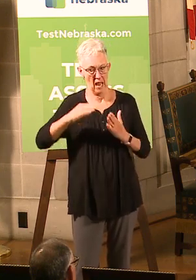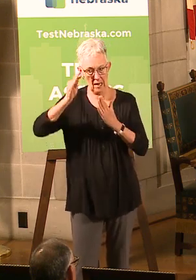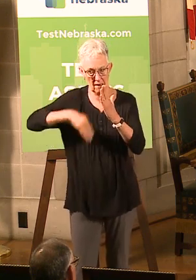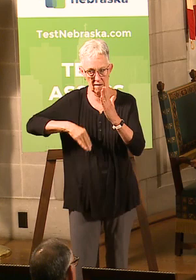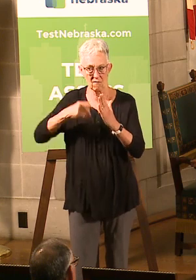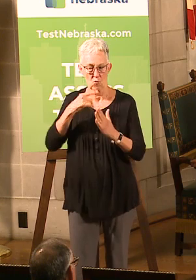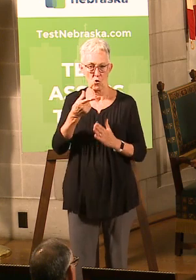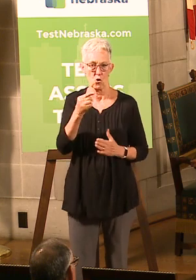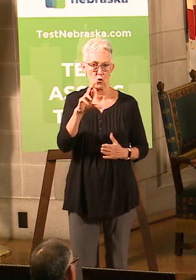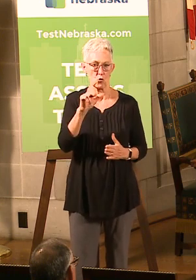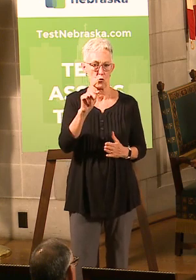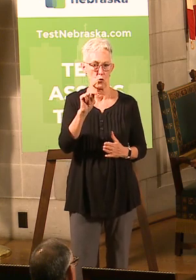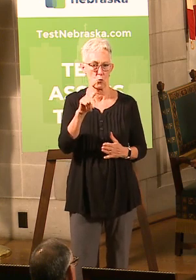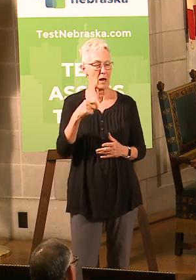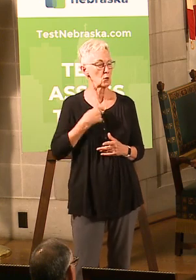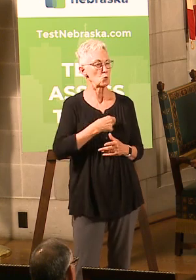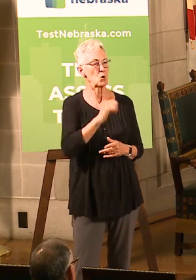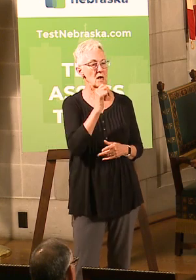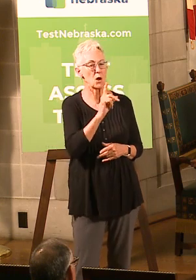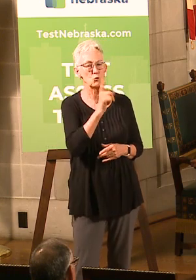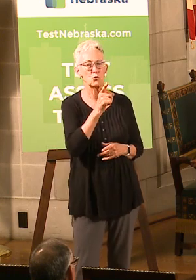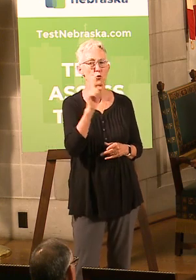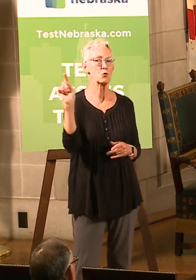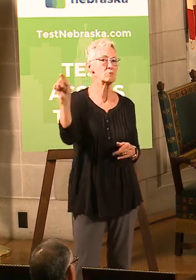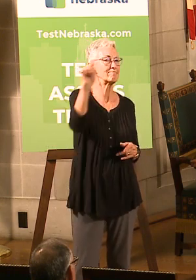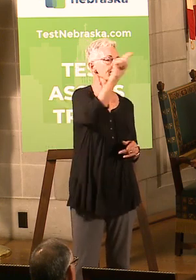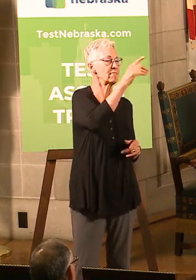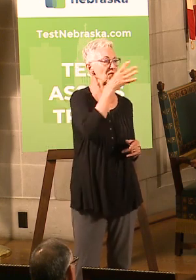employees they all have and that type of thing, but that's our estimate.